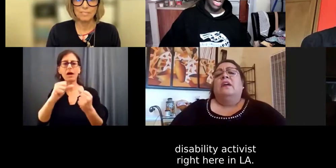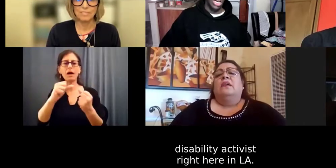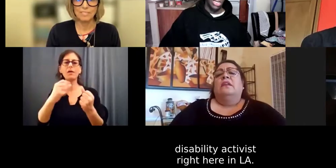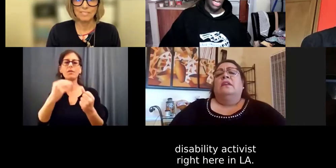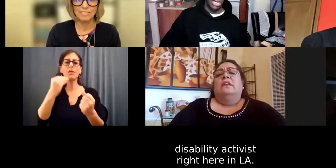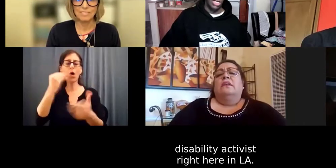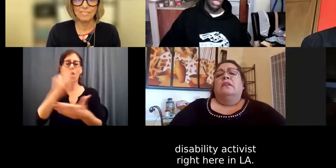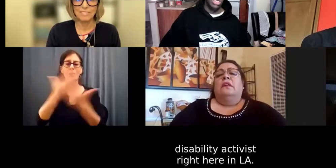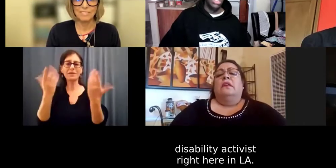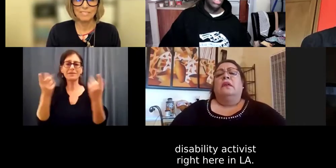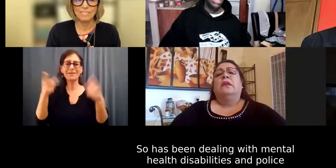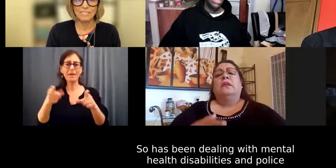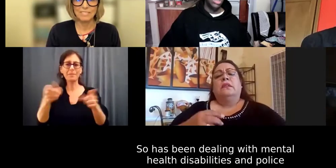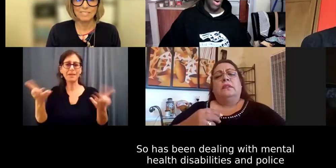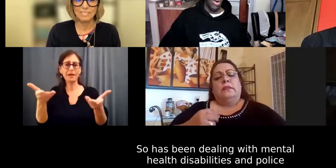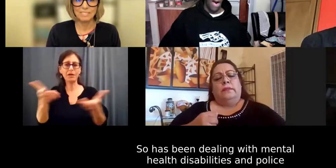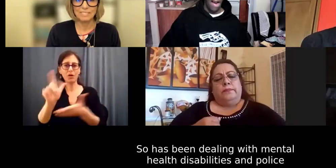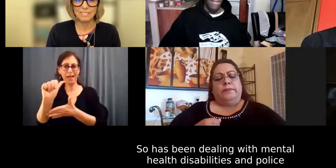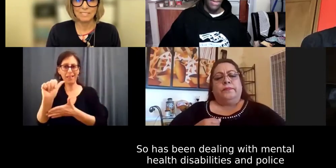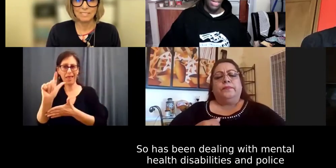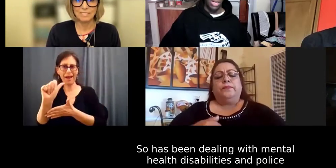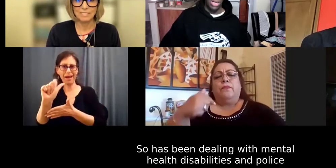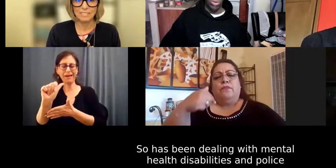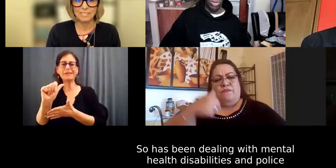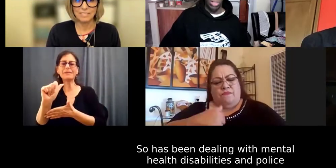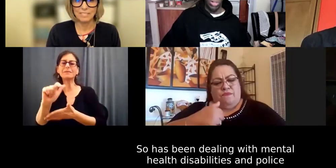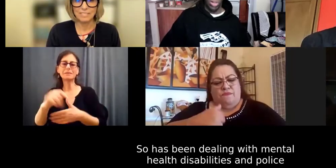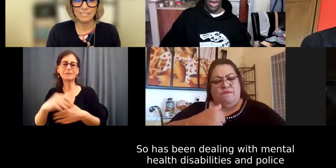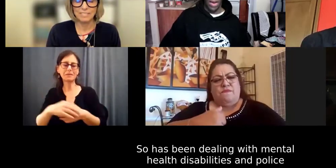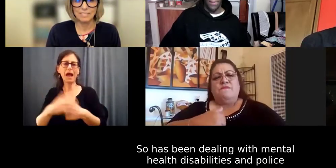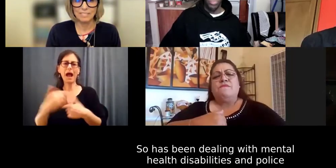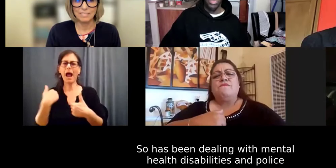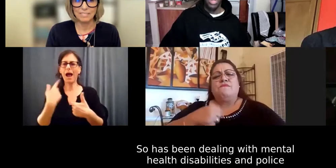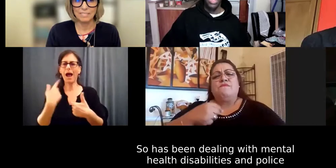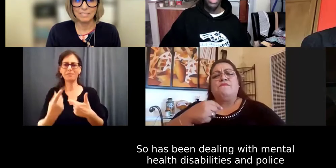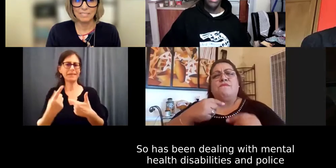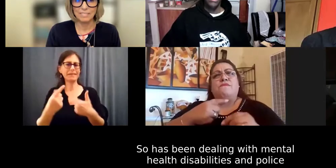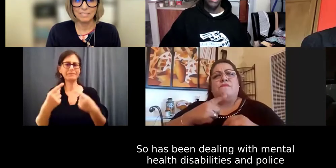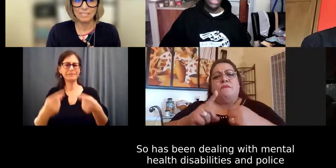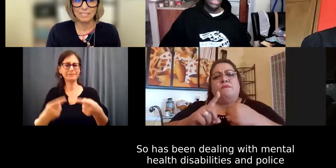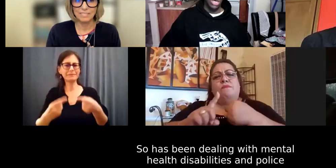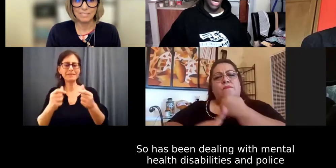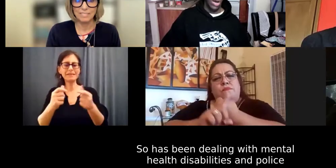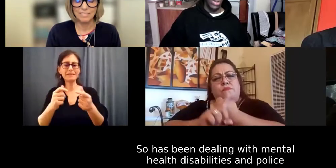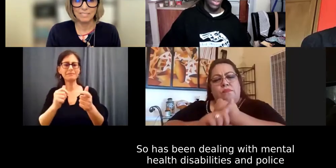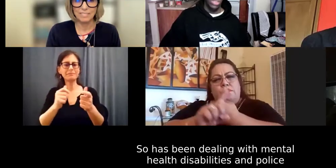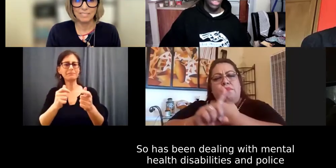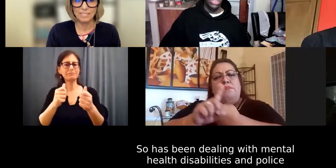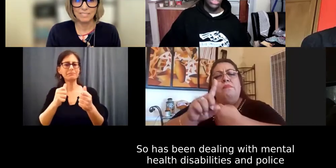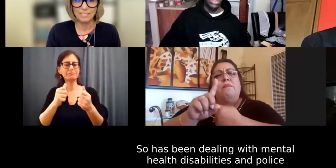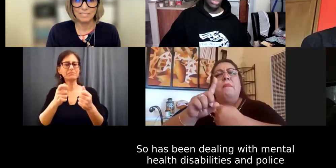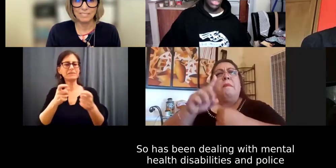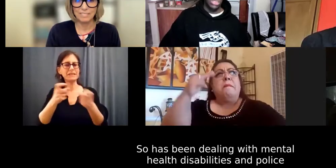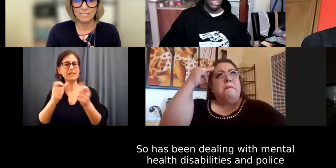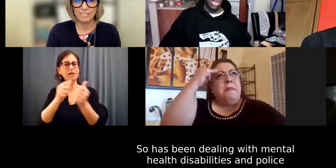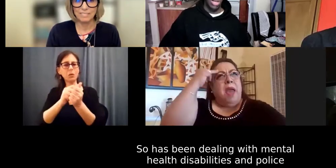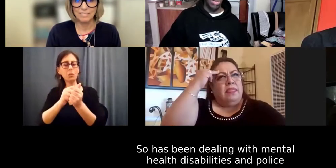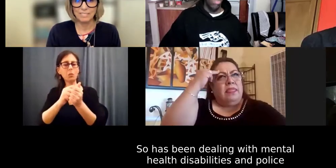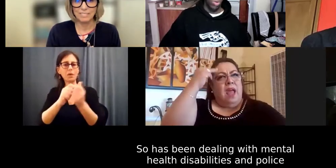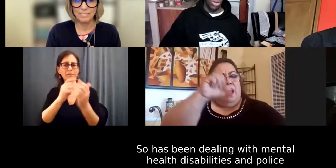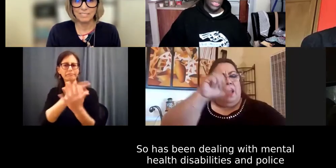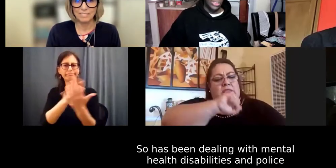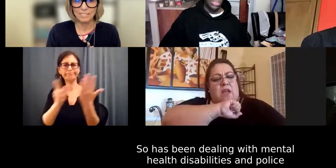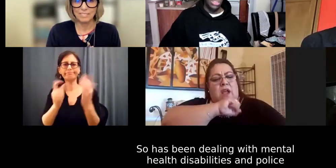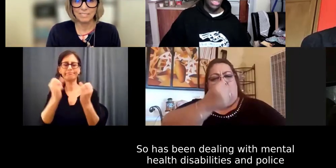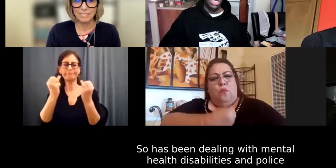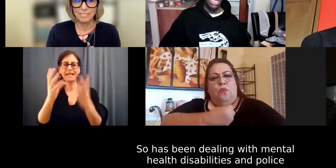here in LA. So I've been dealing with mental health disabilities in